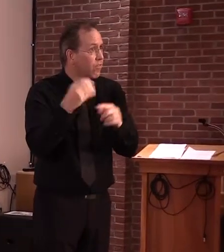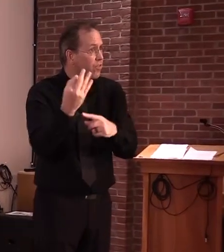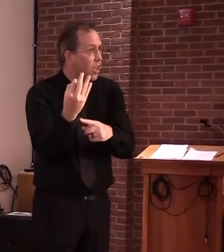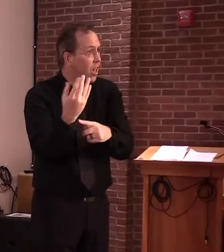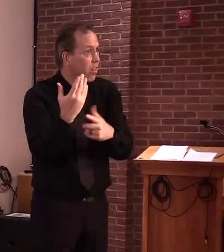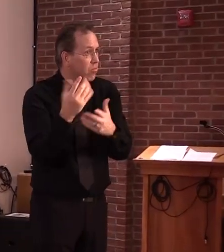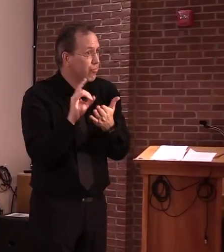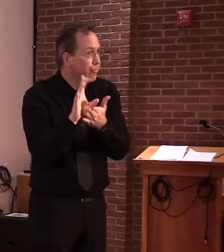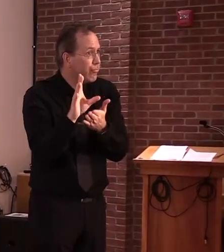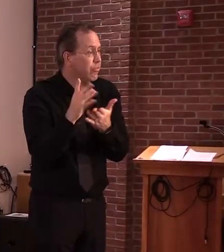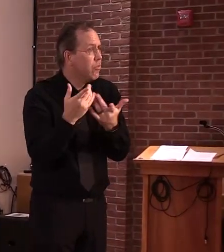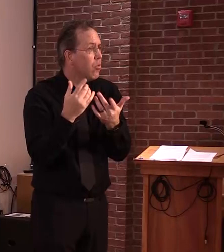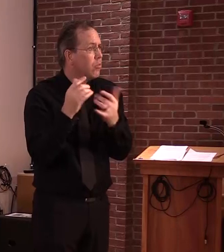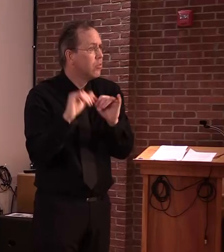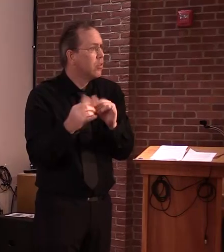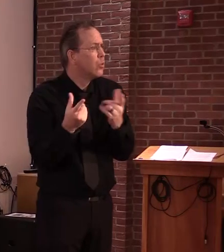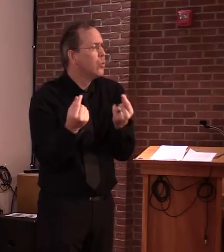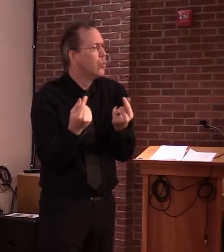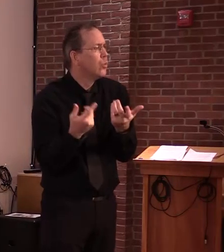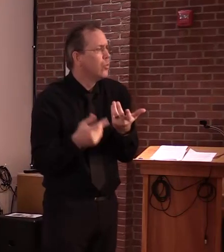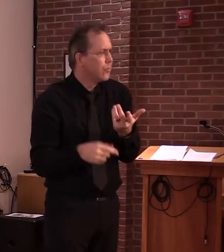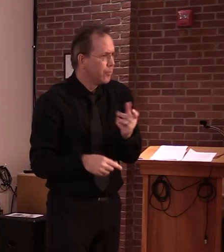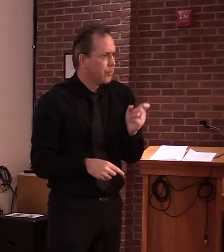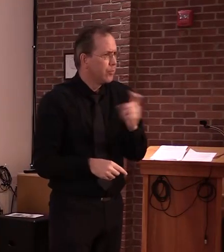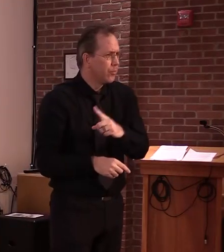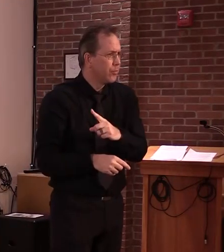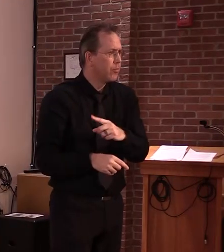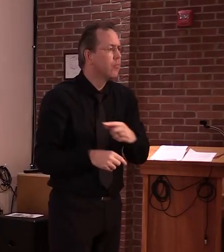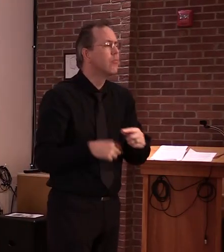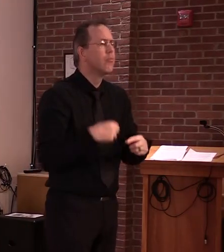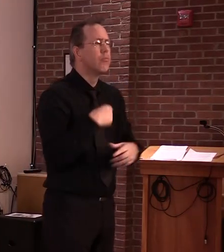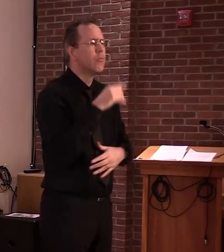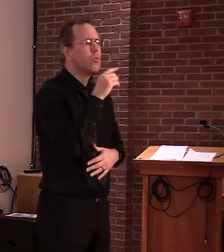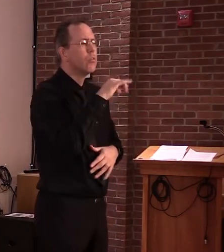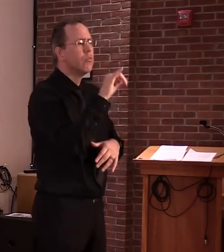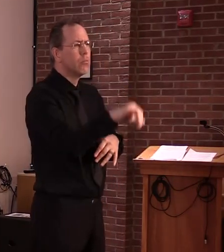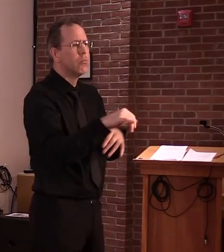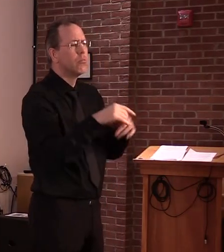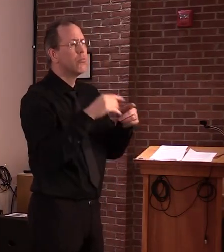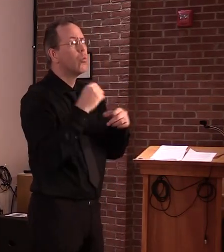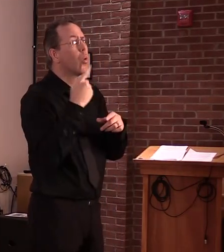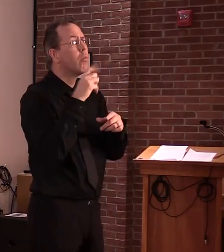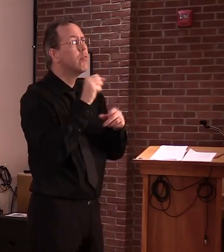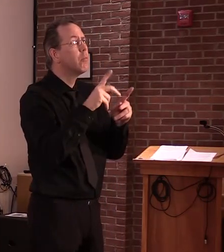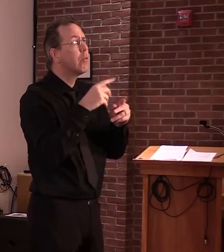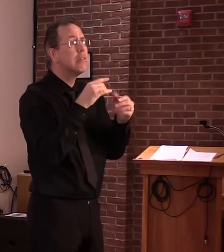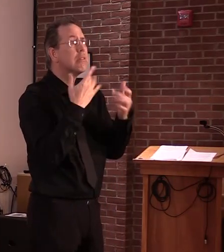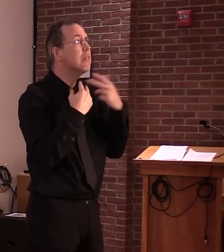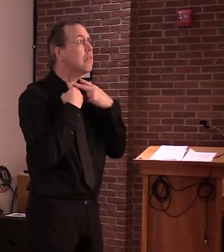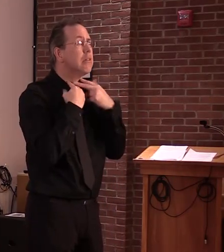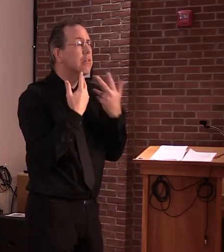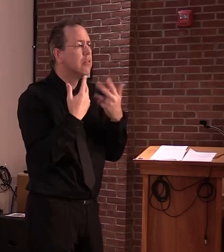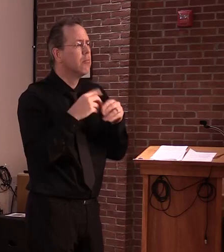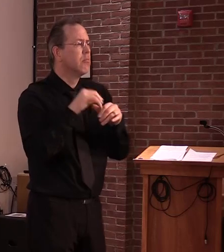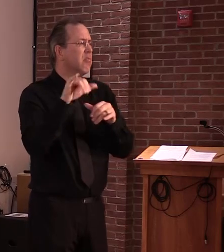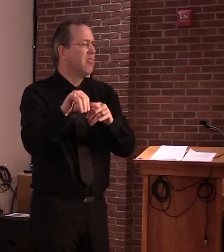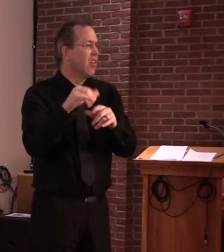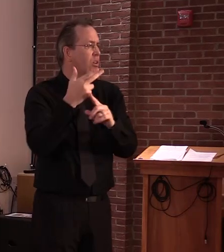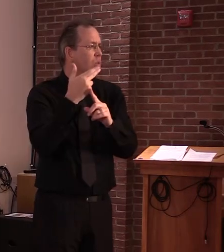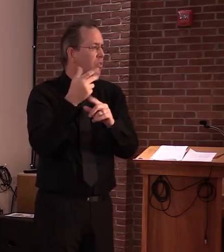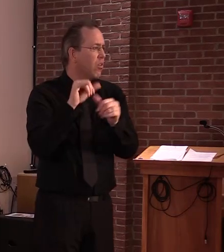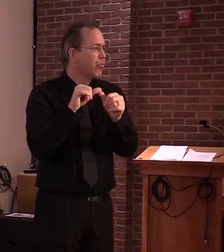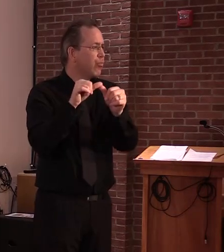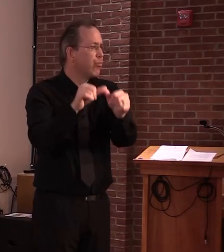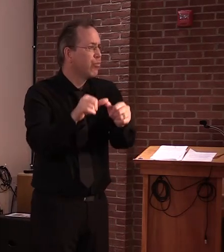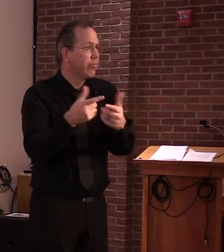this new status quo will continue for the short term. We do have to think of a long term plan here, uh, because